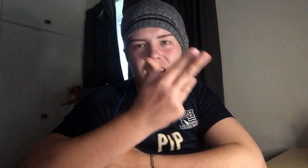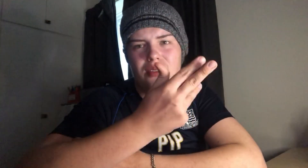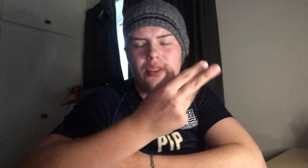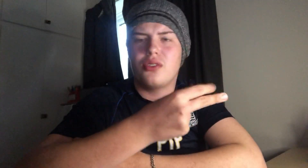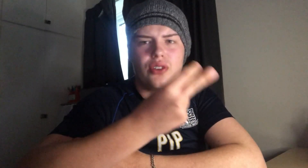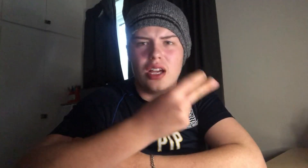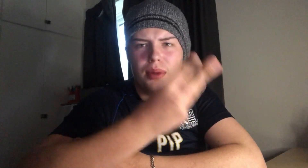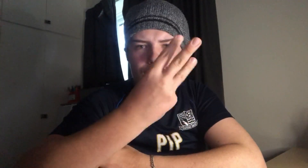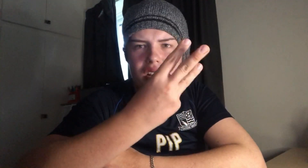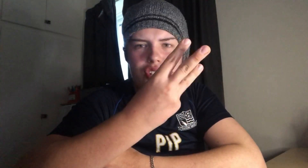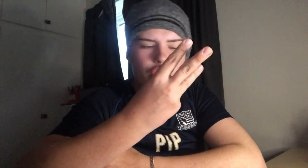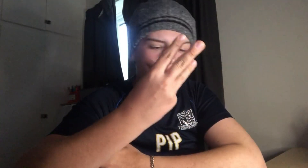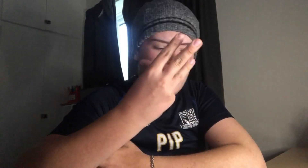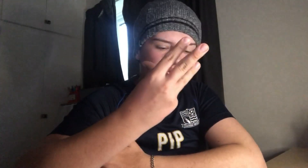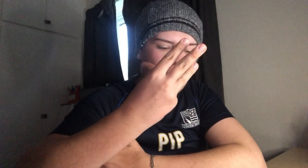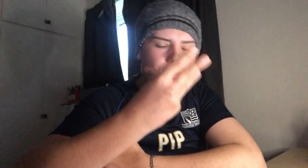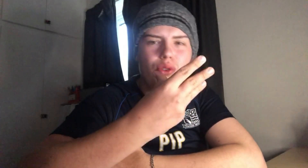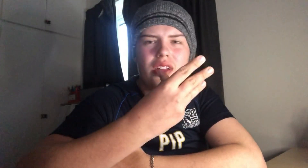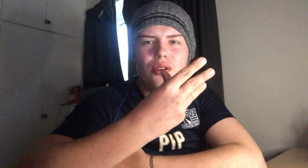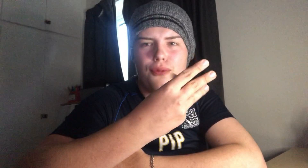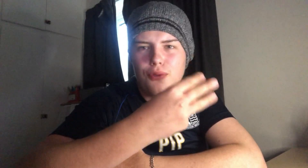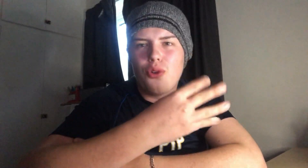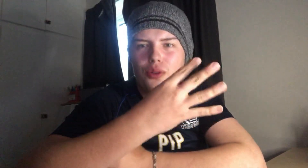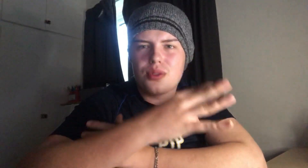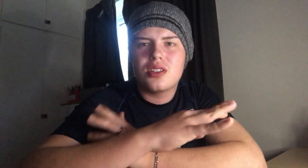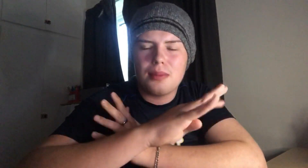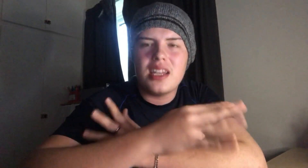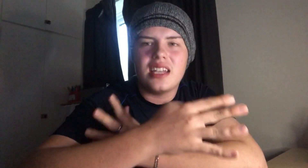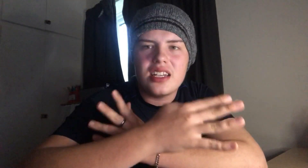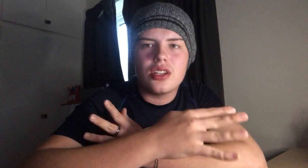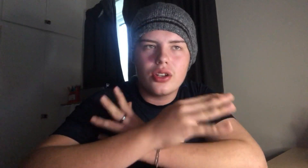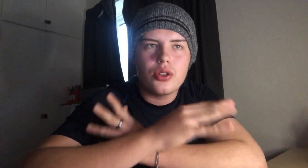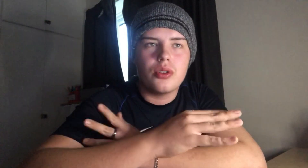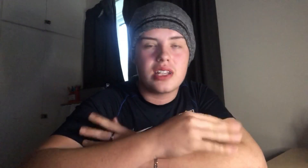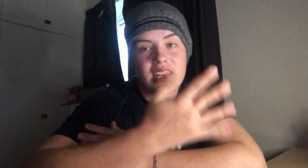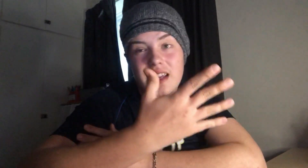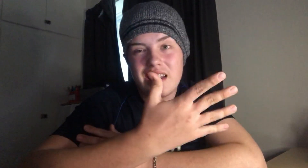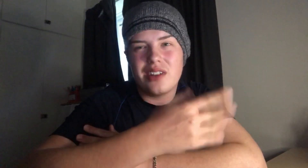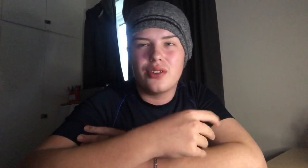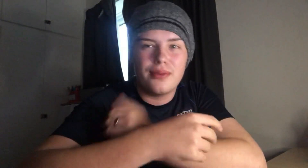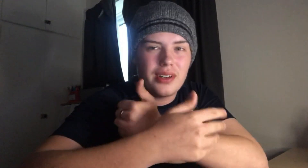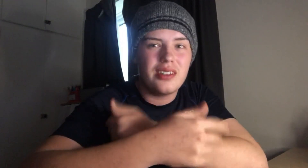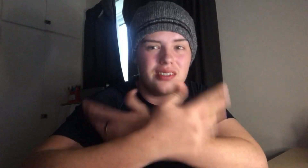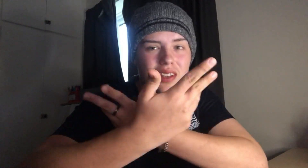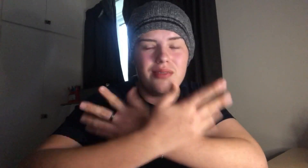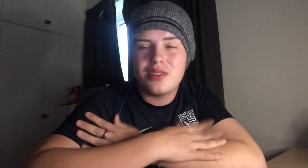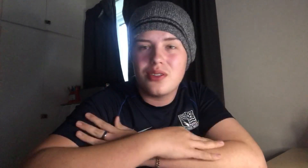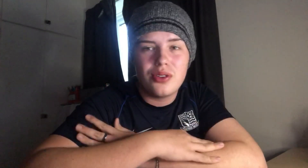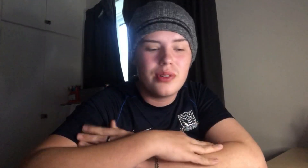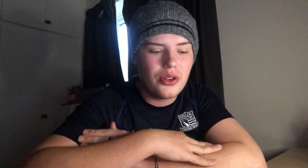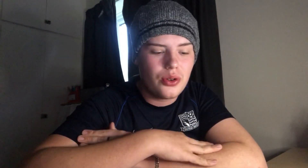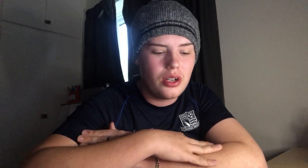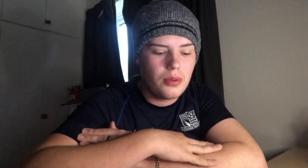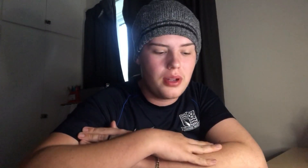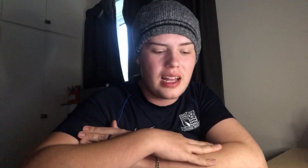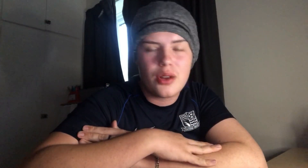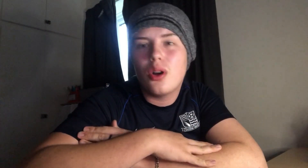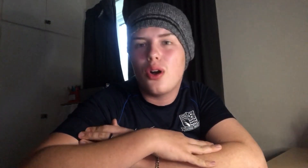not Kelman, Rush. So we've already got four semi-decent good ones and Kenny Coco and Freddie. We've got quite a lot, but Acqua